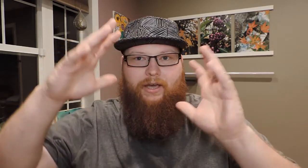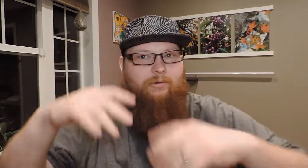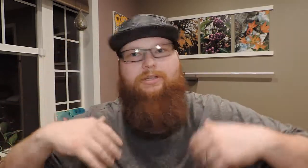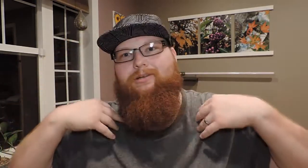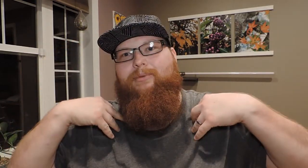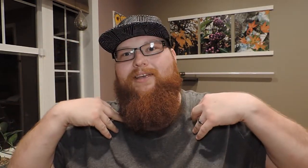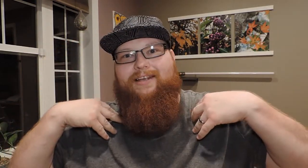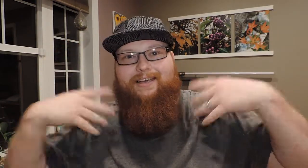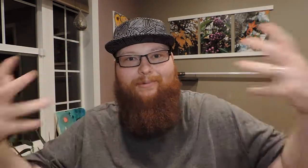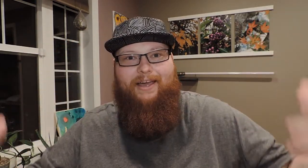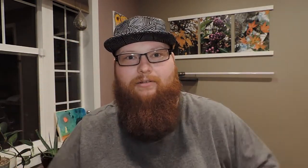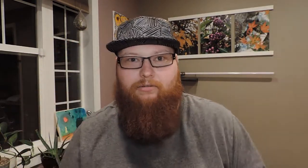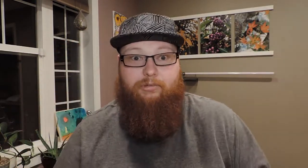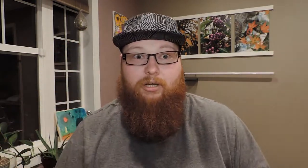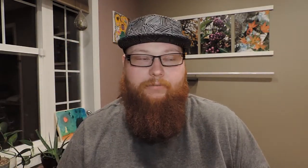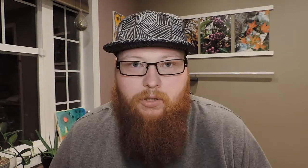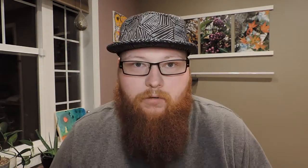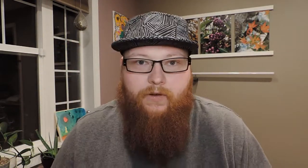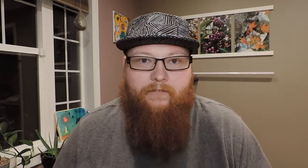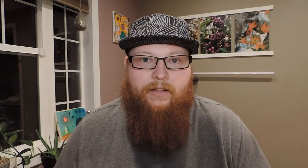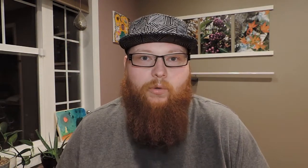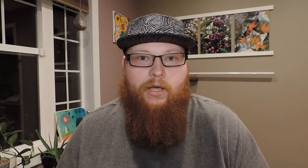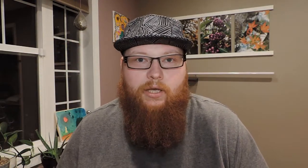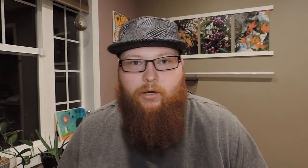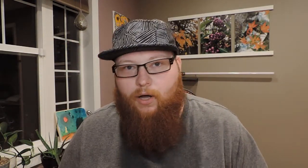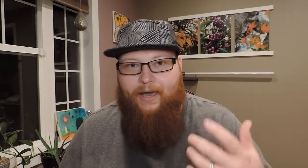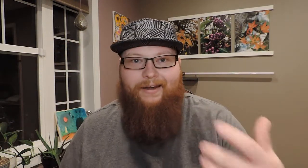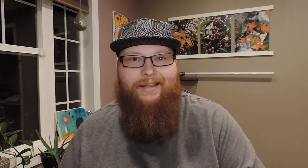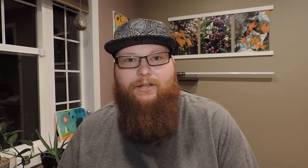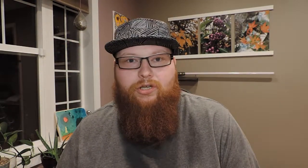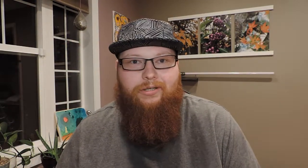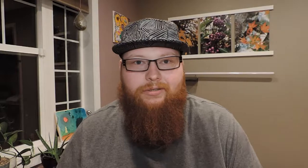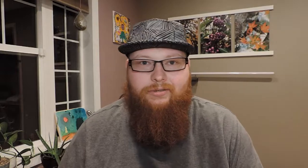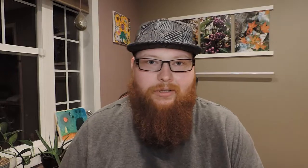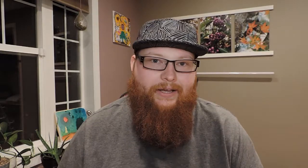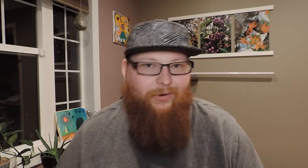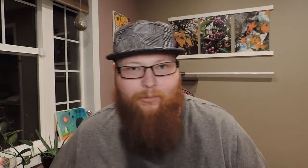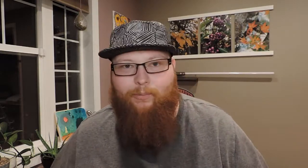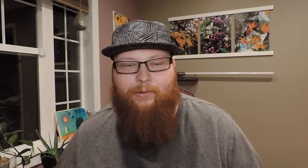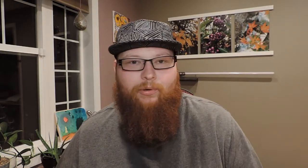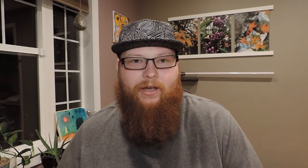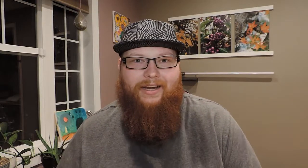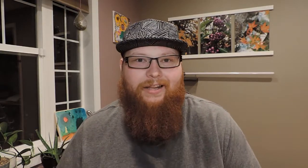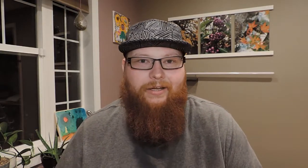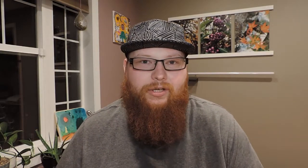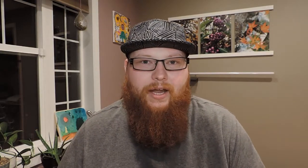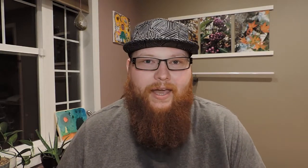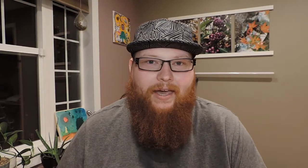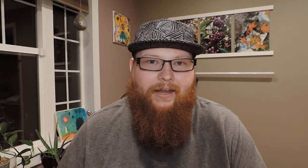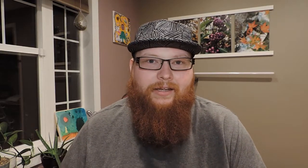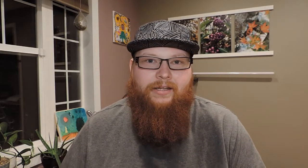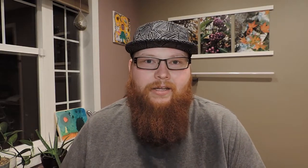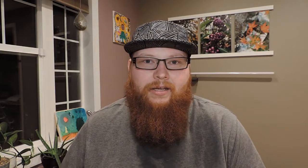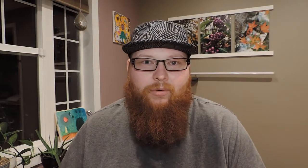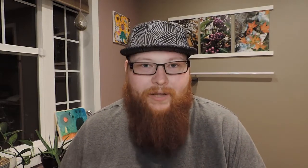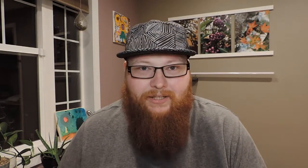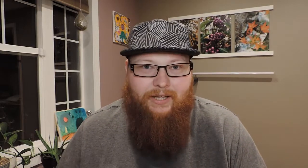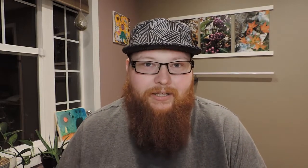thing. I wasn't as big as I am now. Duh. You know, five days a week, you know, I had a lunch, you know, like normal people had a lunch, and I had recess,